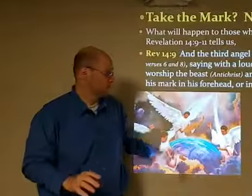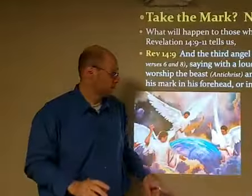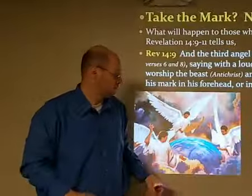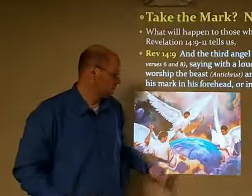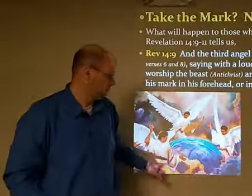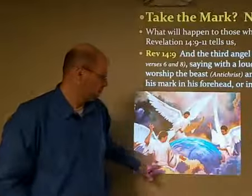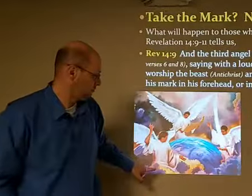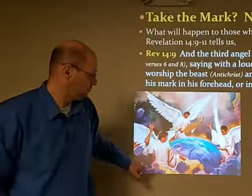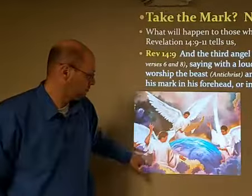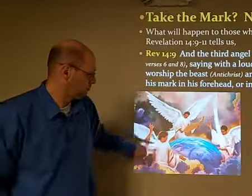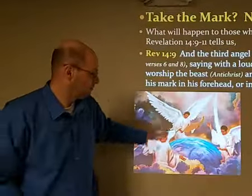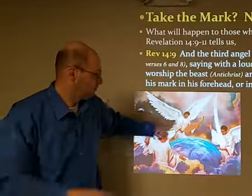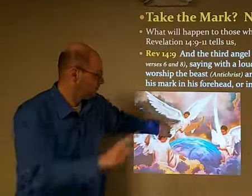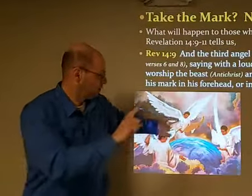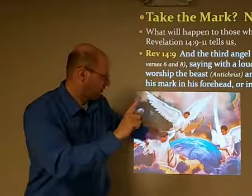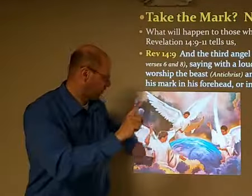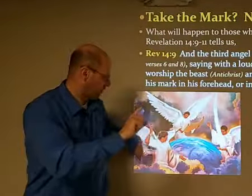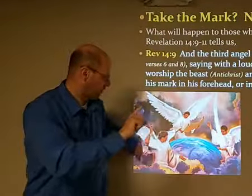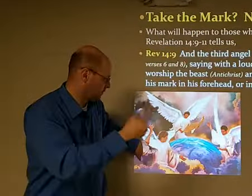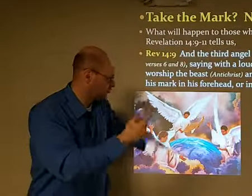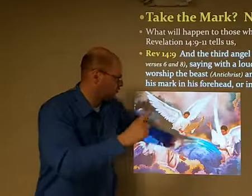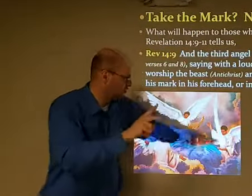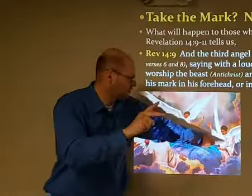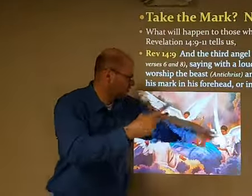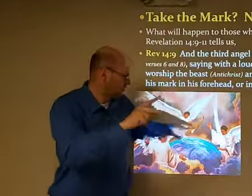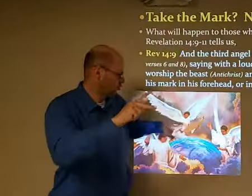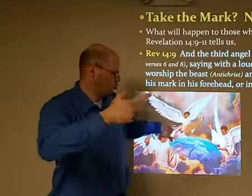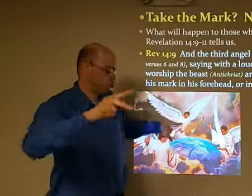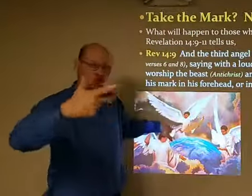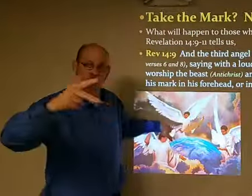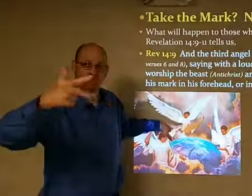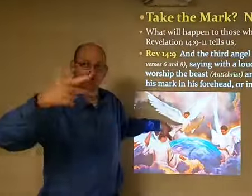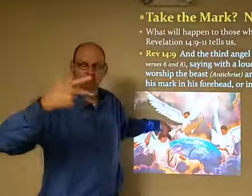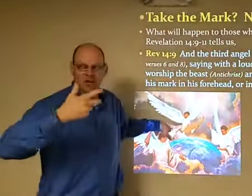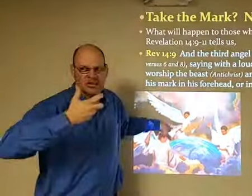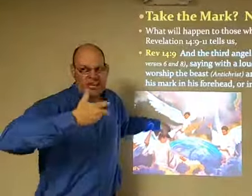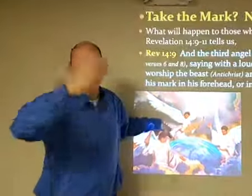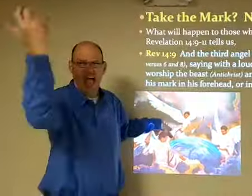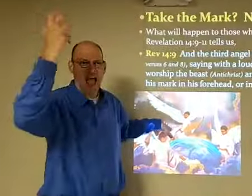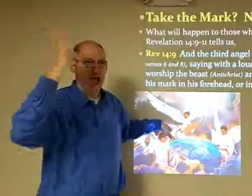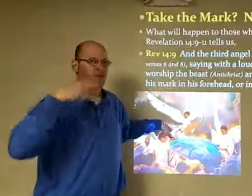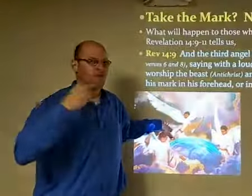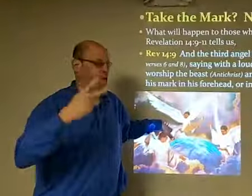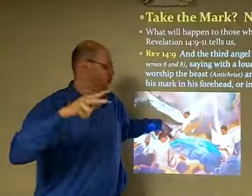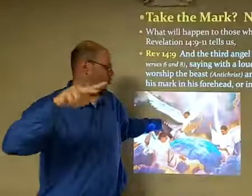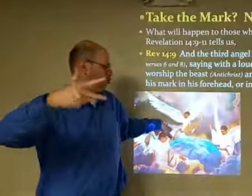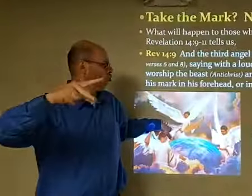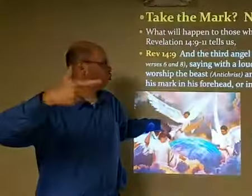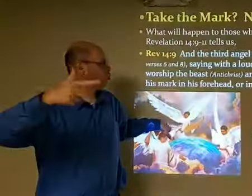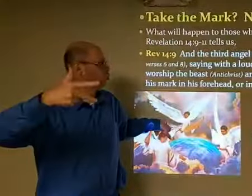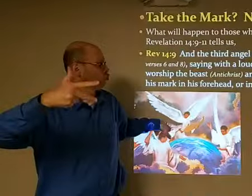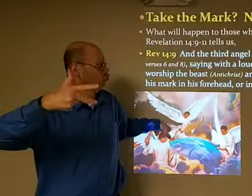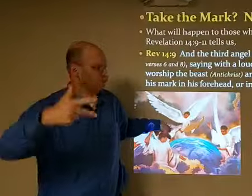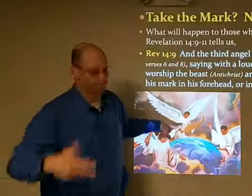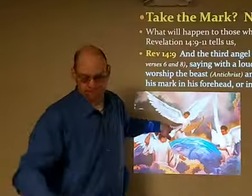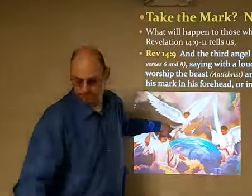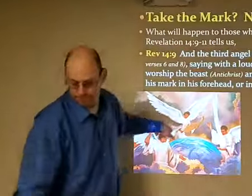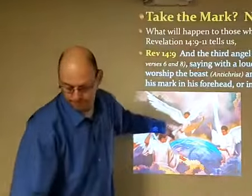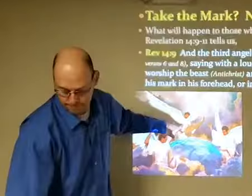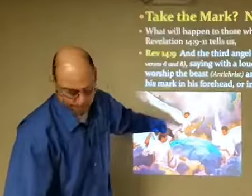You receive his mark in your forehead or in the hand. Okay? So, this picture is just representing the first, second,